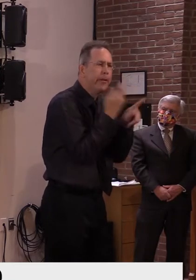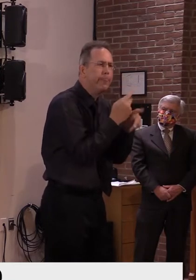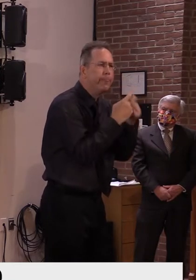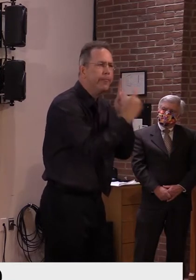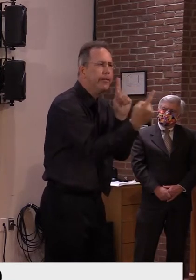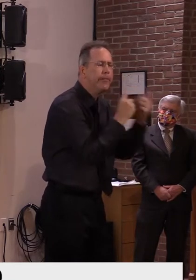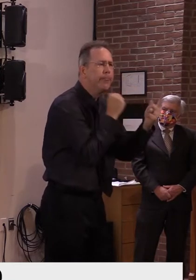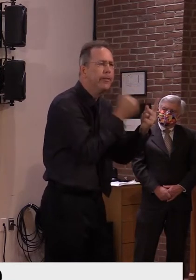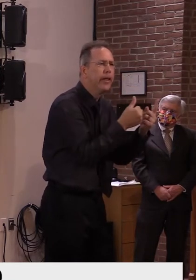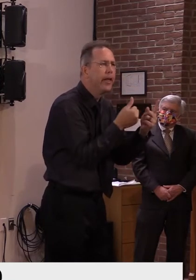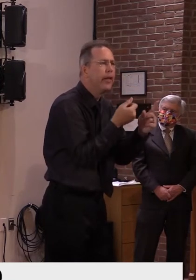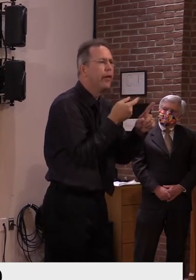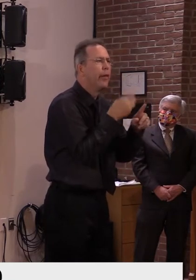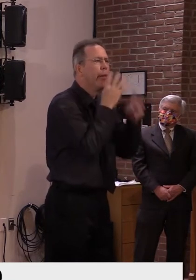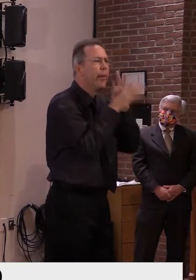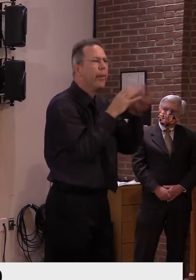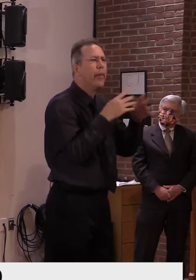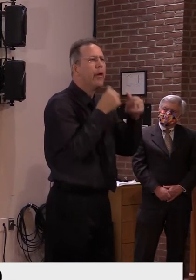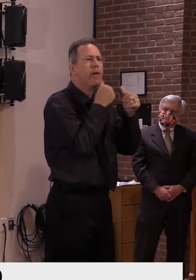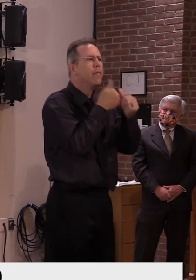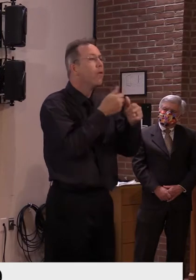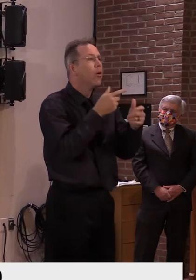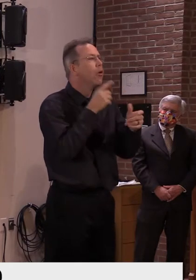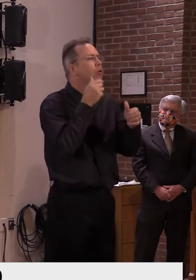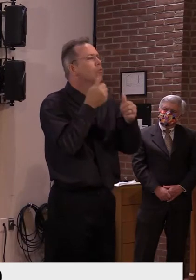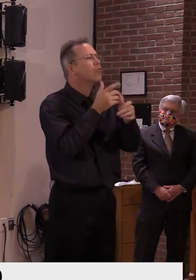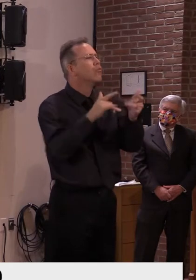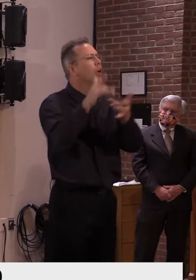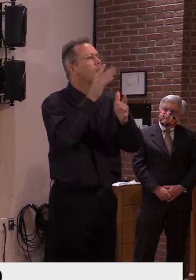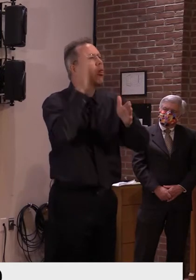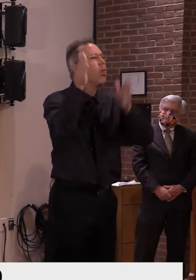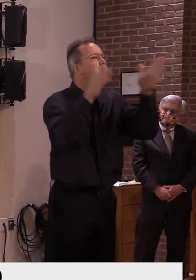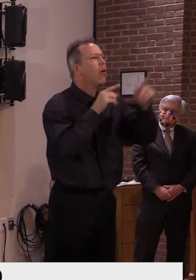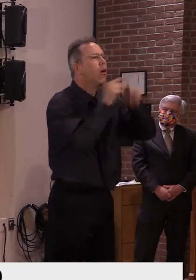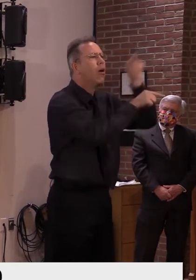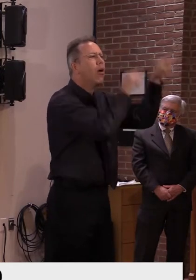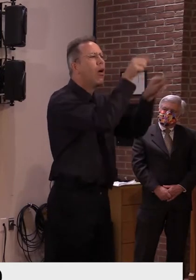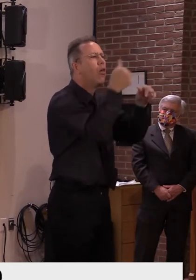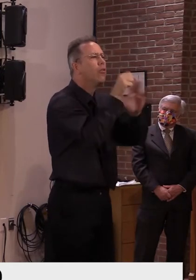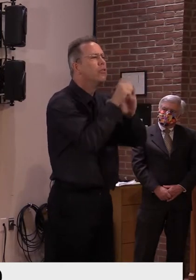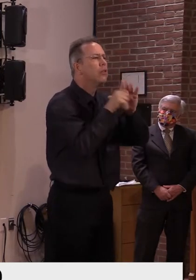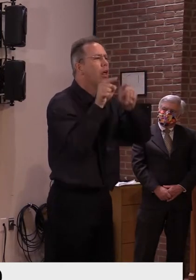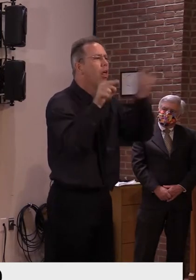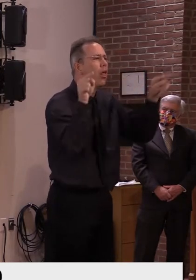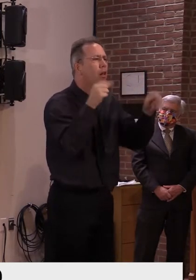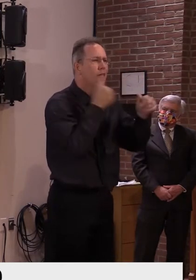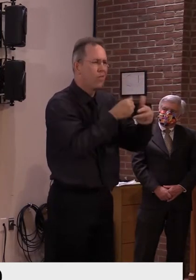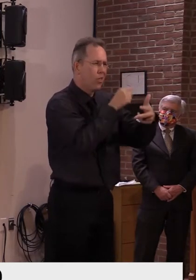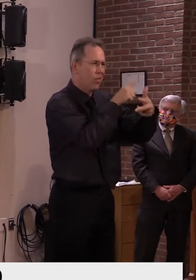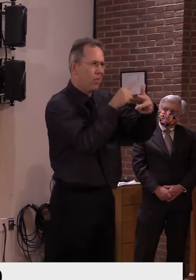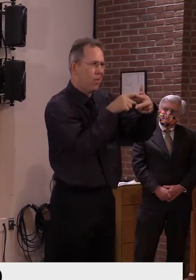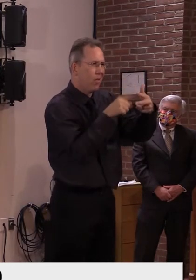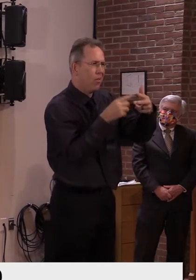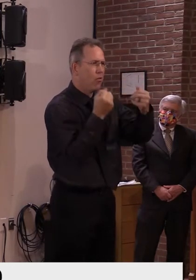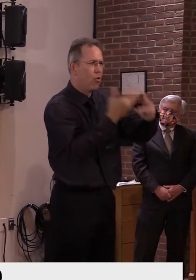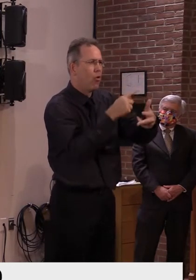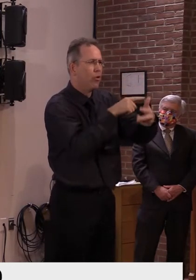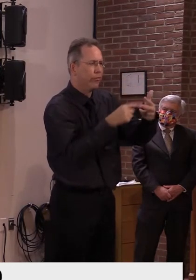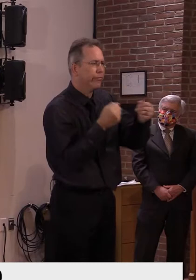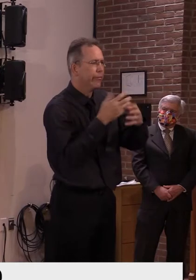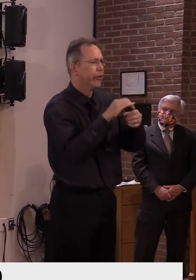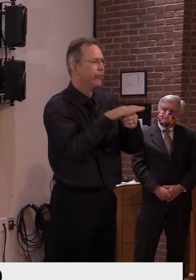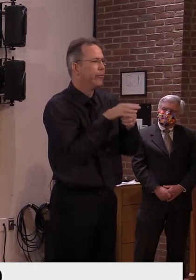in what we've been seeing over the last few weeks. And I want to be clear, this is travel by Vermonters,